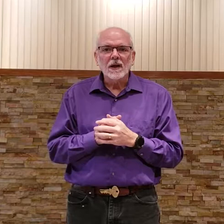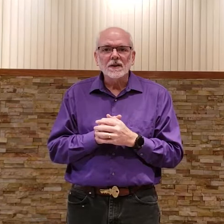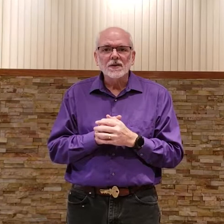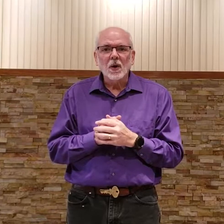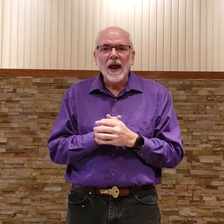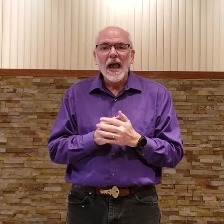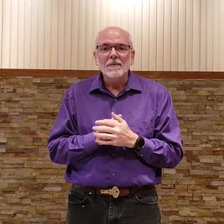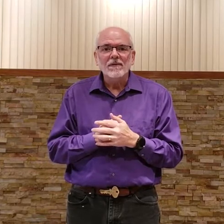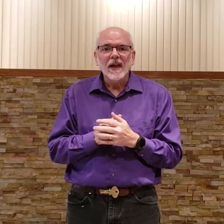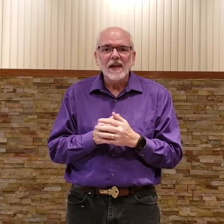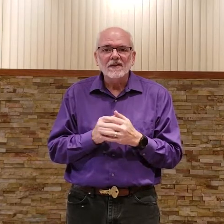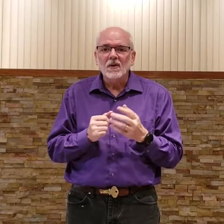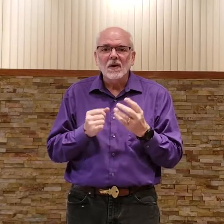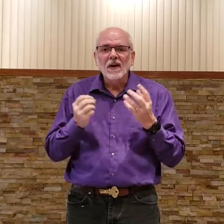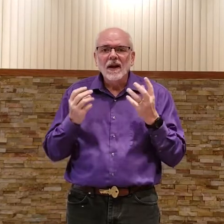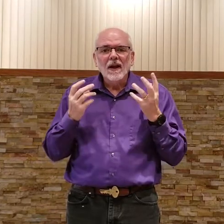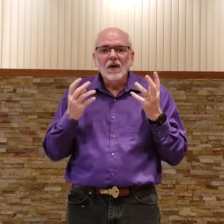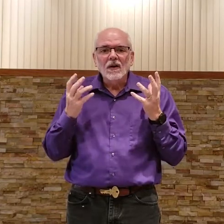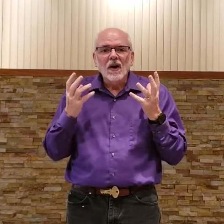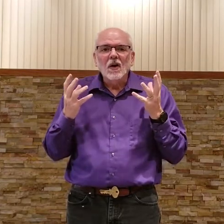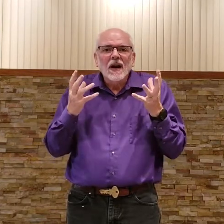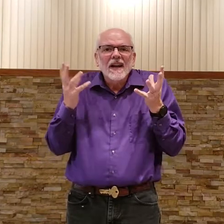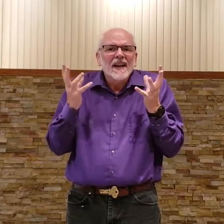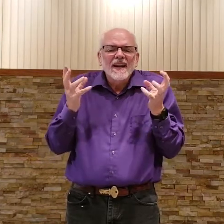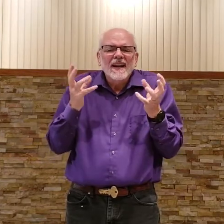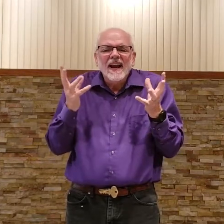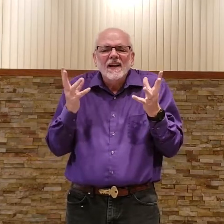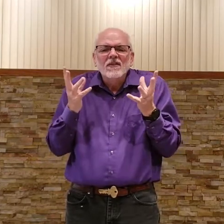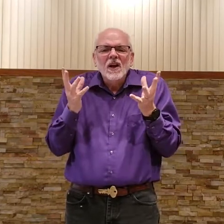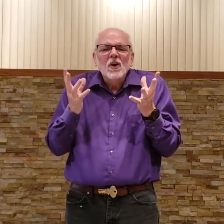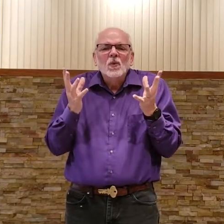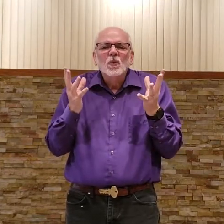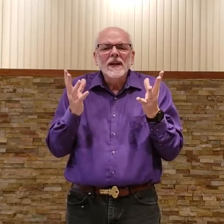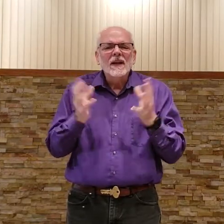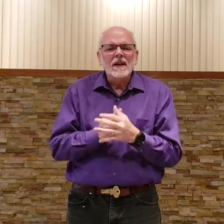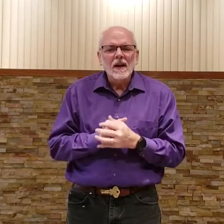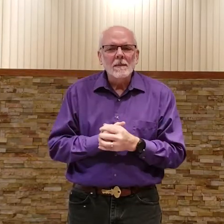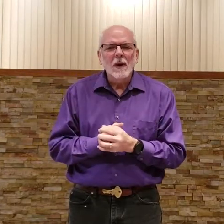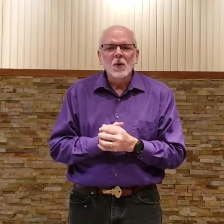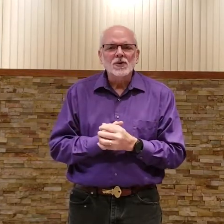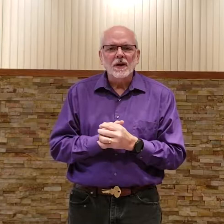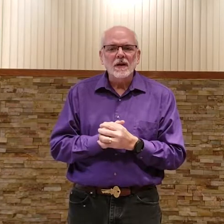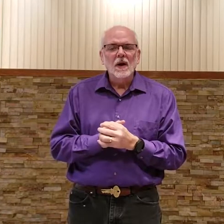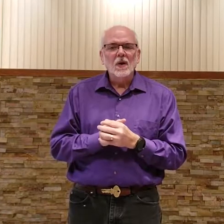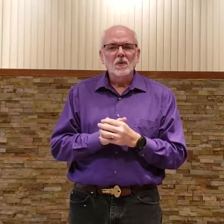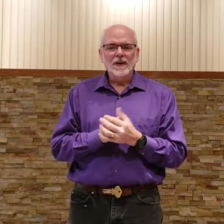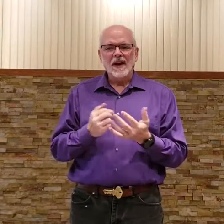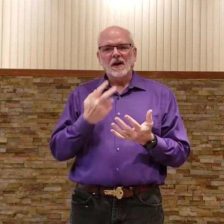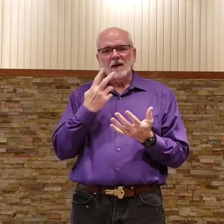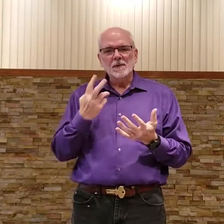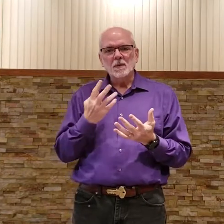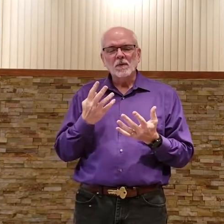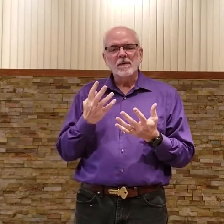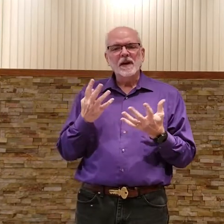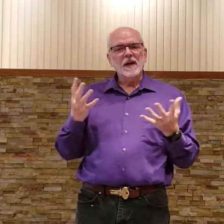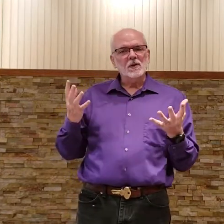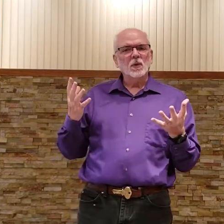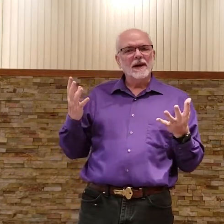us to show a happy face or any kind of real emotion without our lips moving because we're